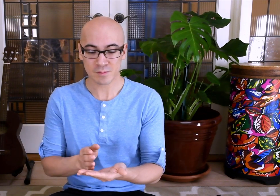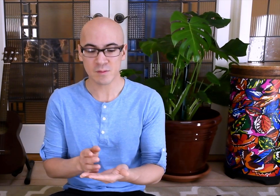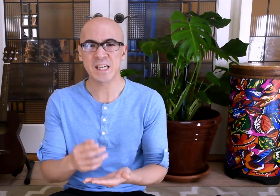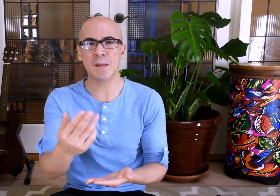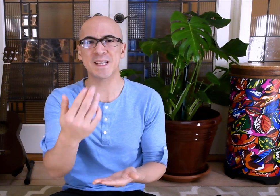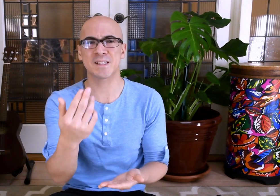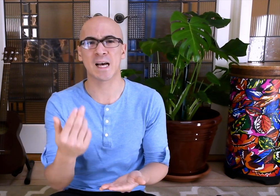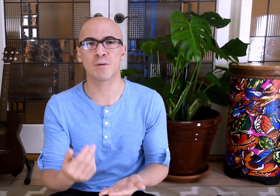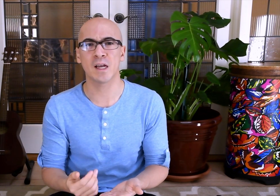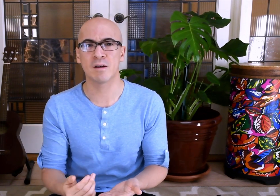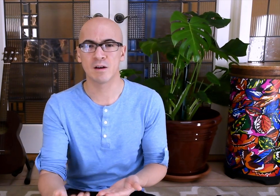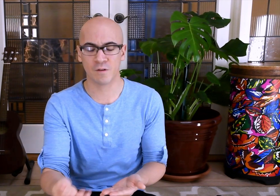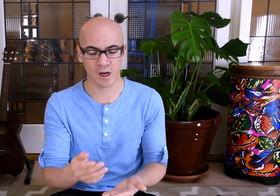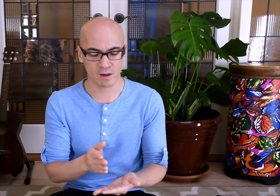Can you pass the celery? Over here.